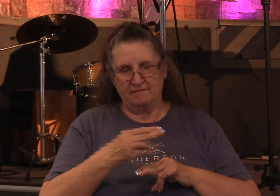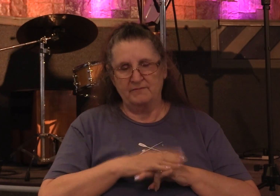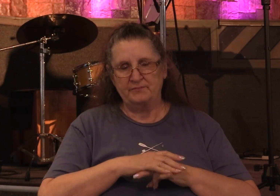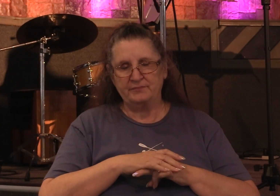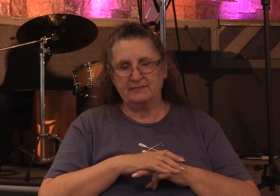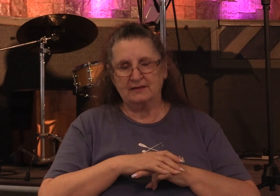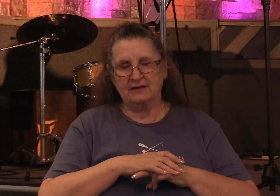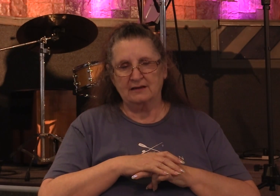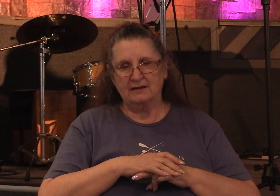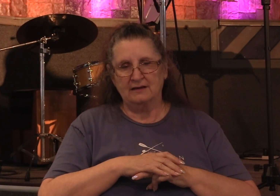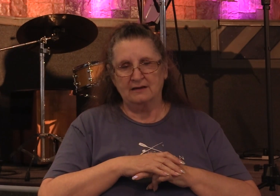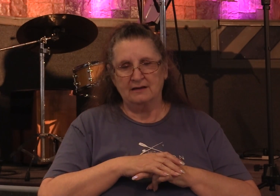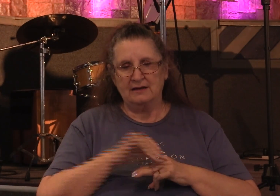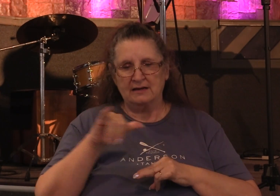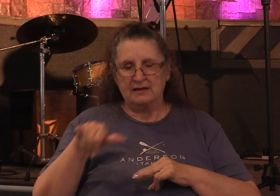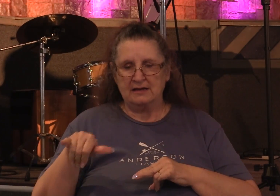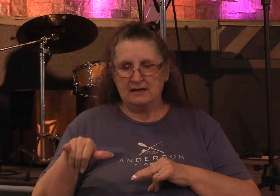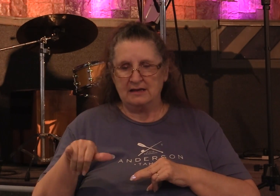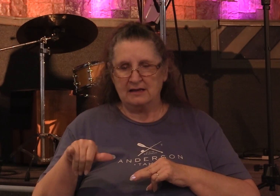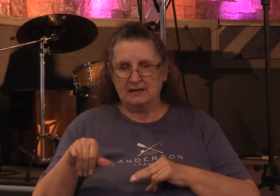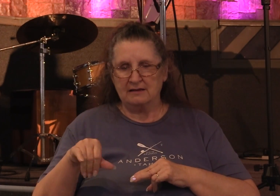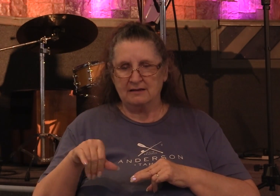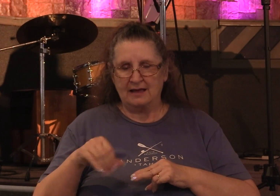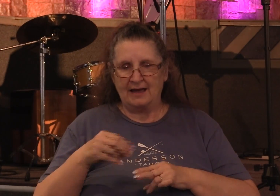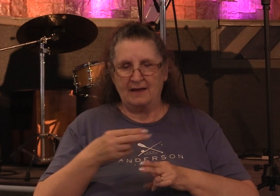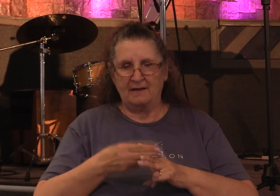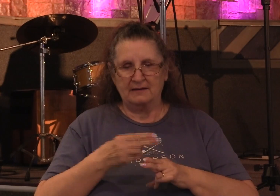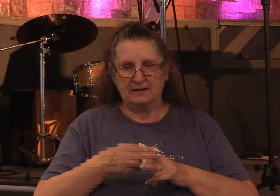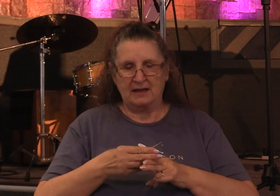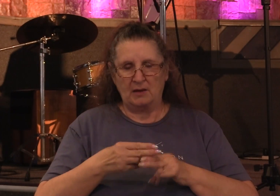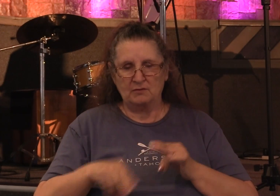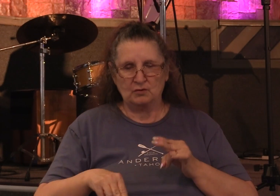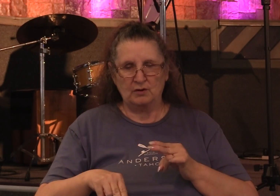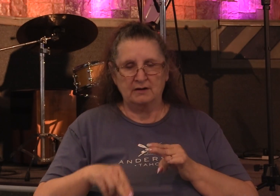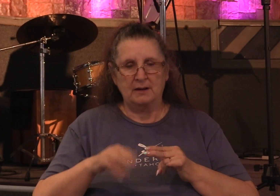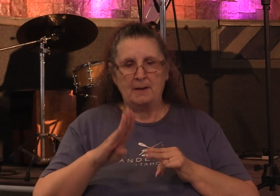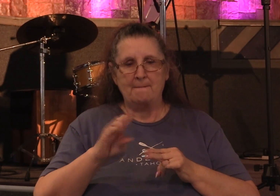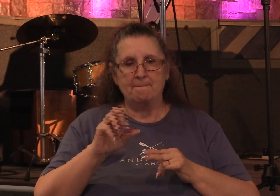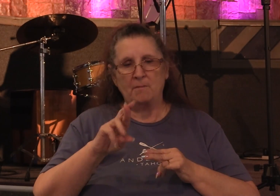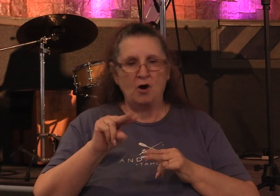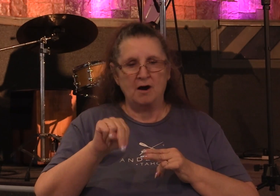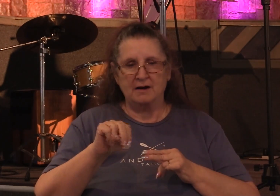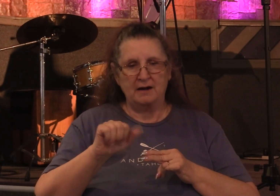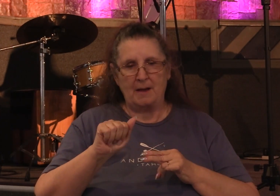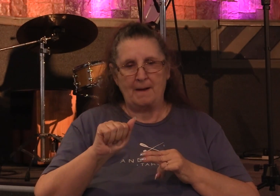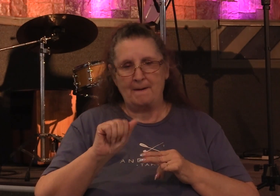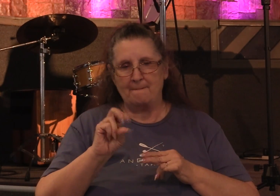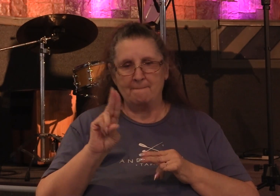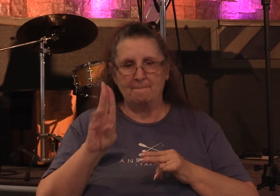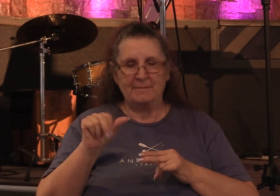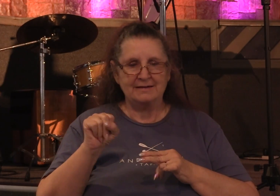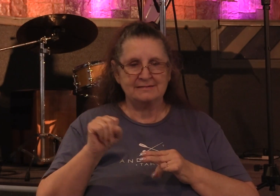Joseph was given the nickname Barnabas by the apostles and it's a cool name. It means son of encouragement